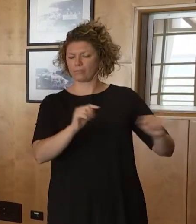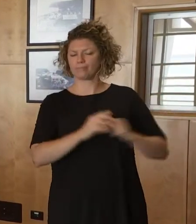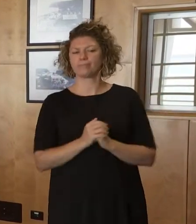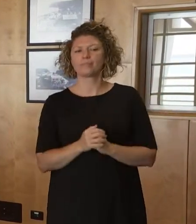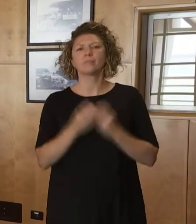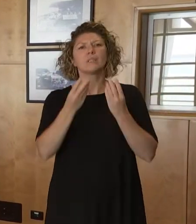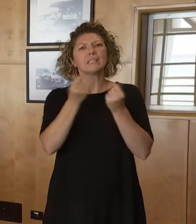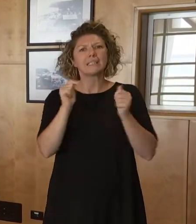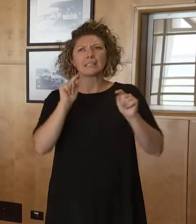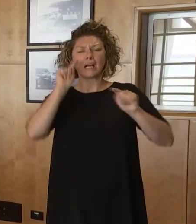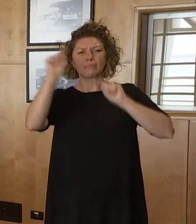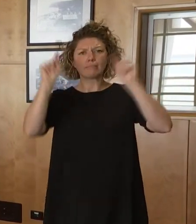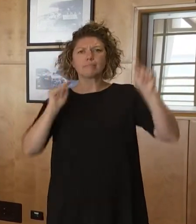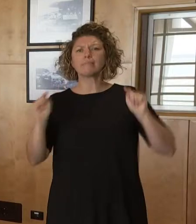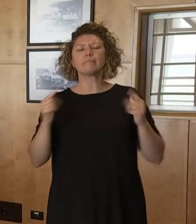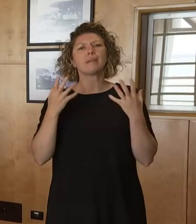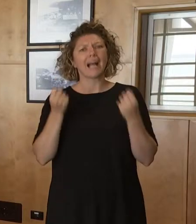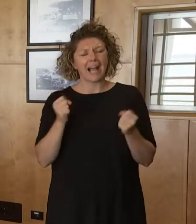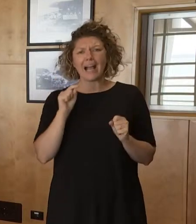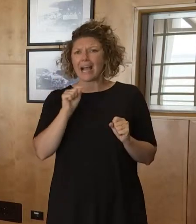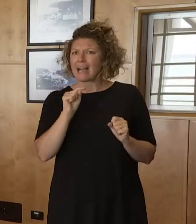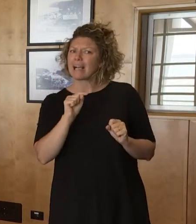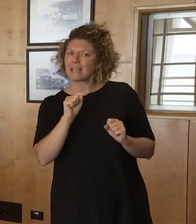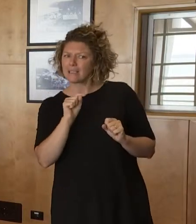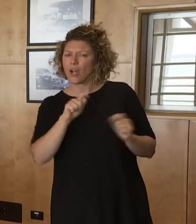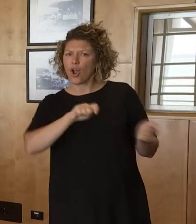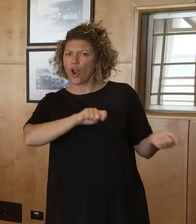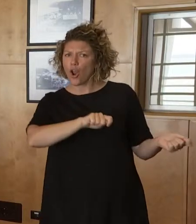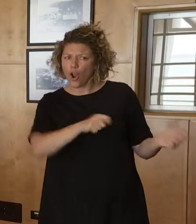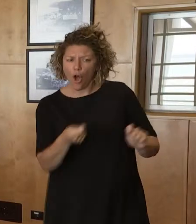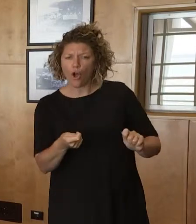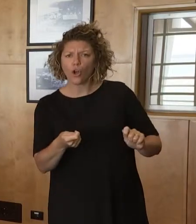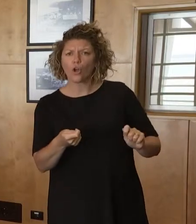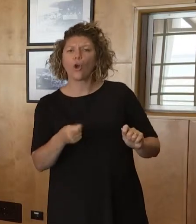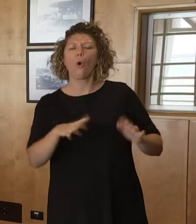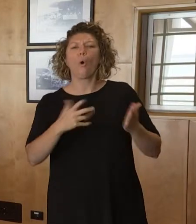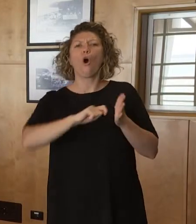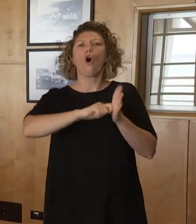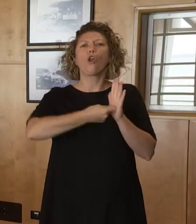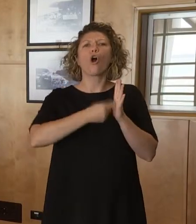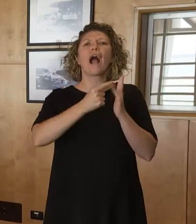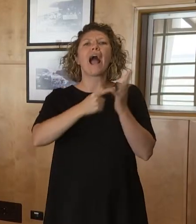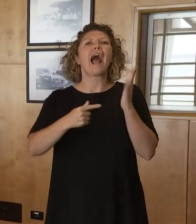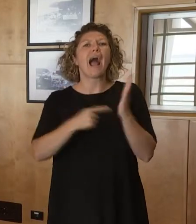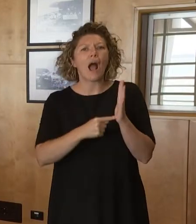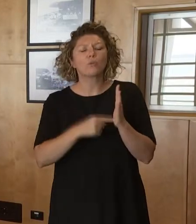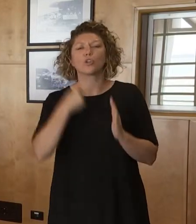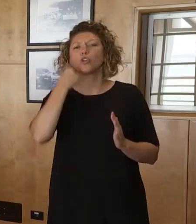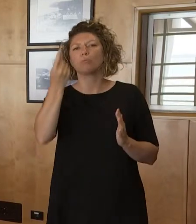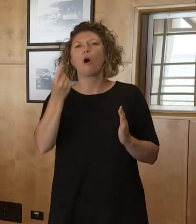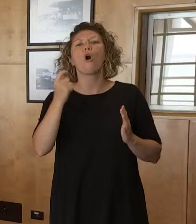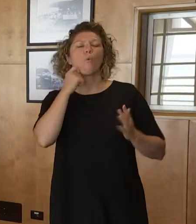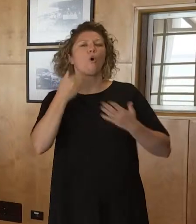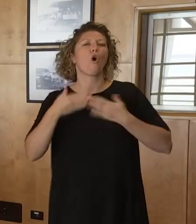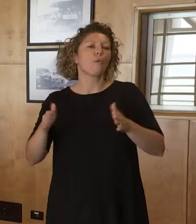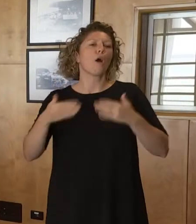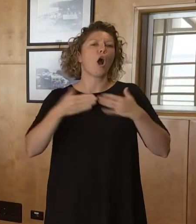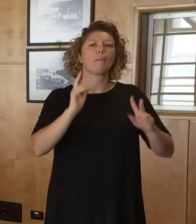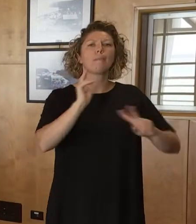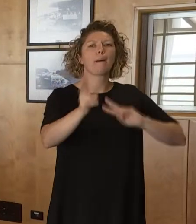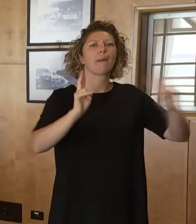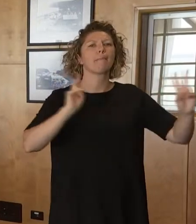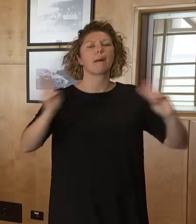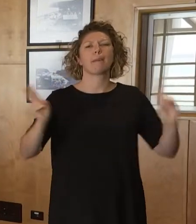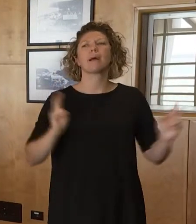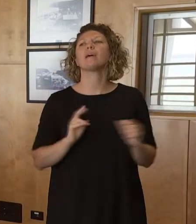communities that their public health lockdowns and lockouts are due to finish tomorrow. We did discuss that today but we'll